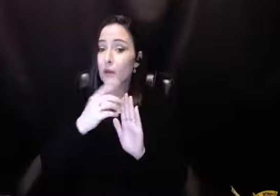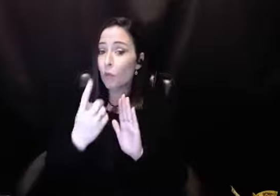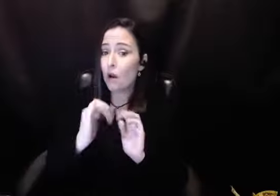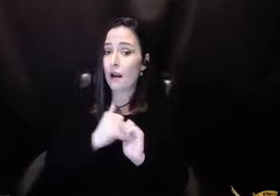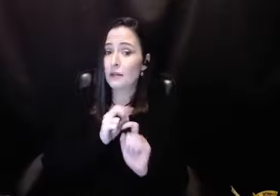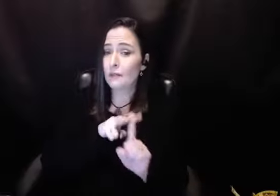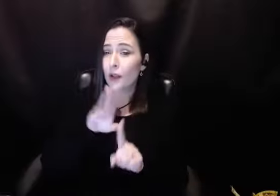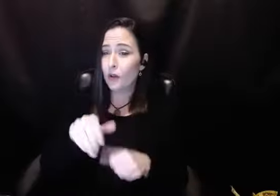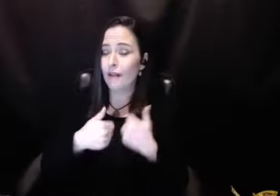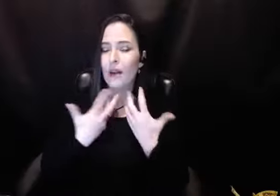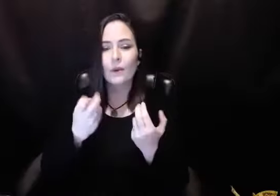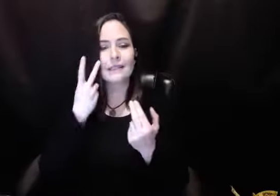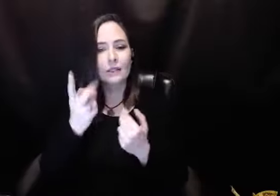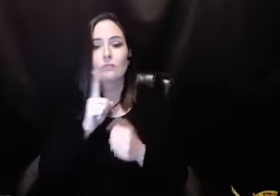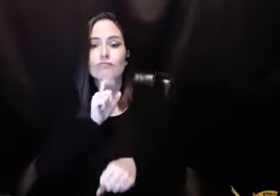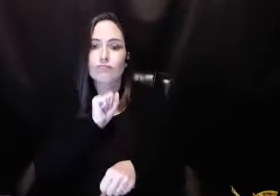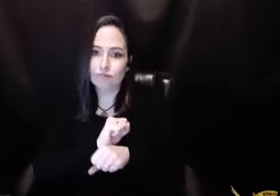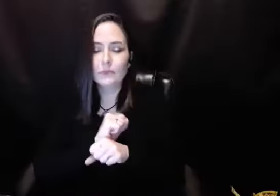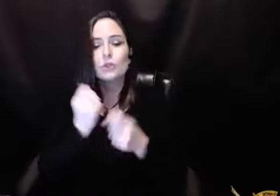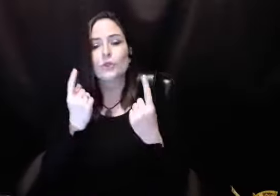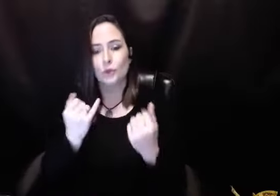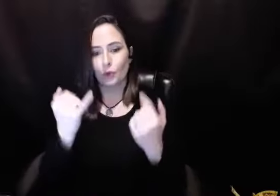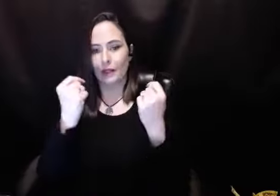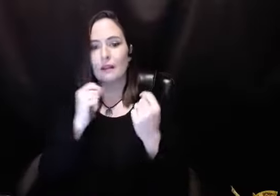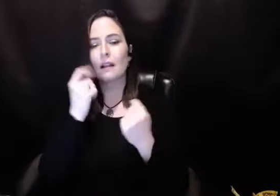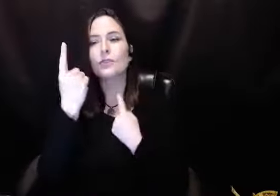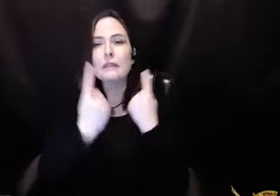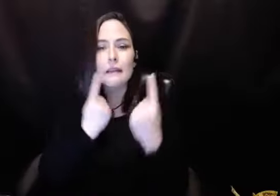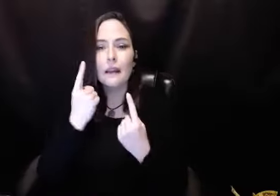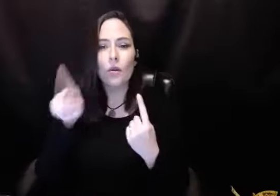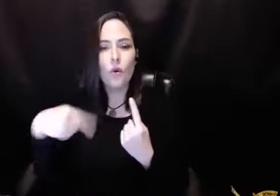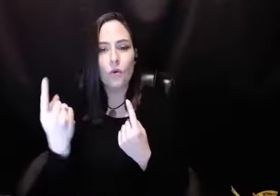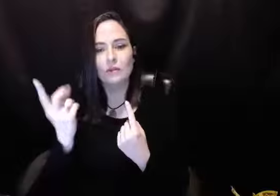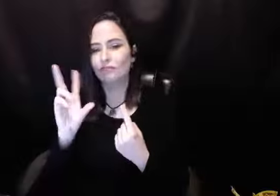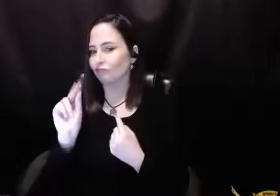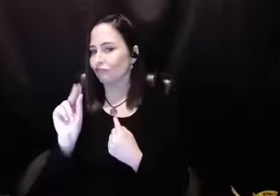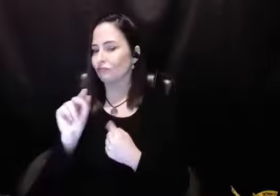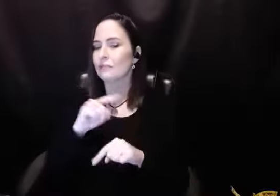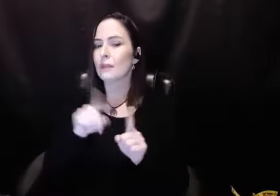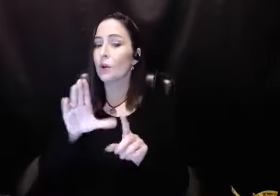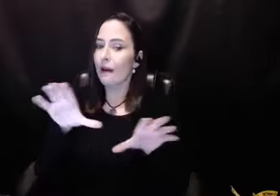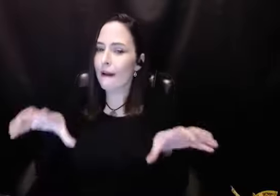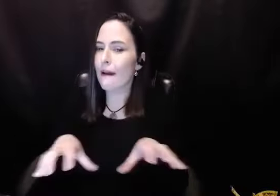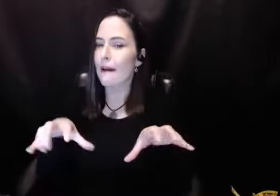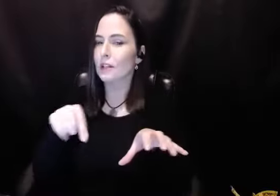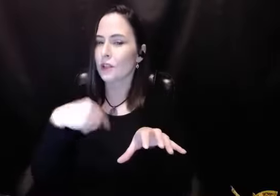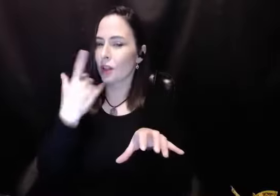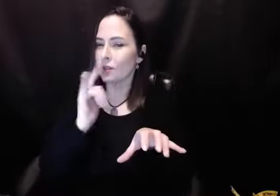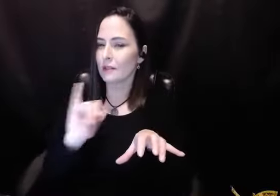call and check in, all right, what was step one apply in your life there? I want to hear that you're actually doing the things, not just thinking